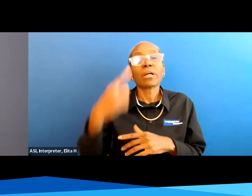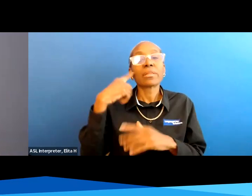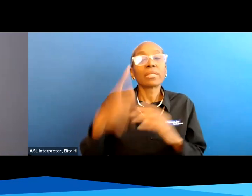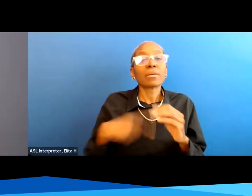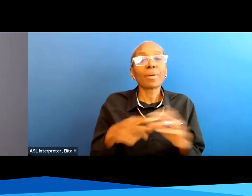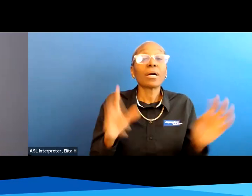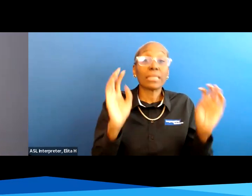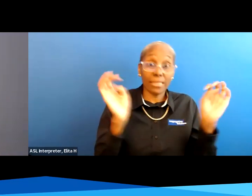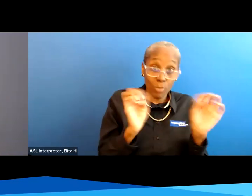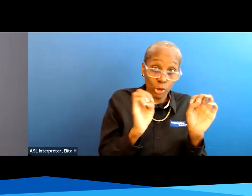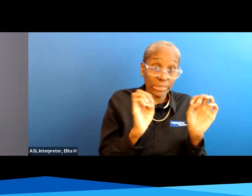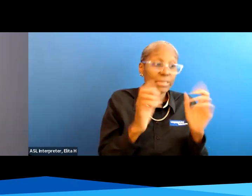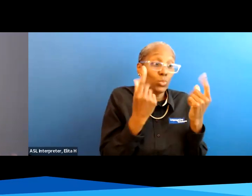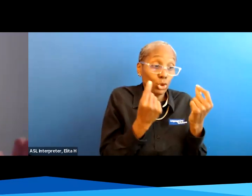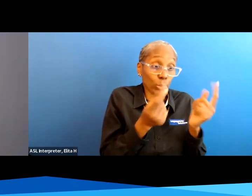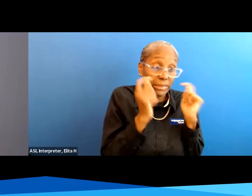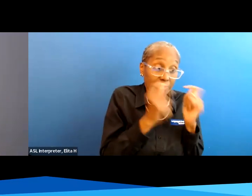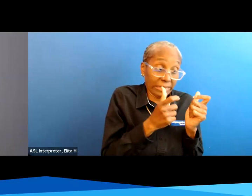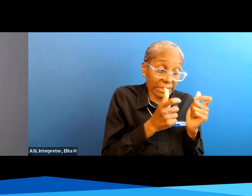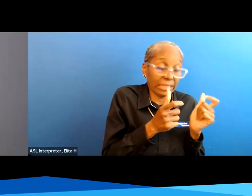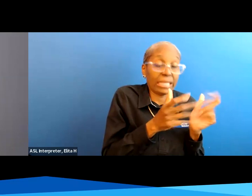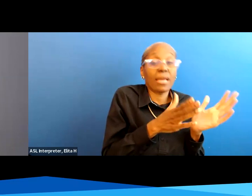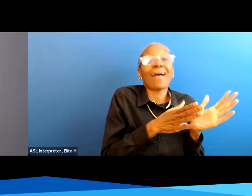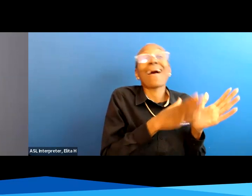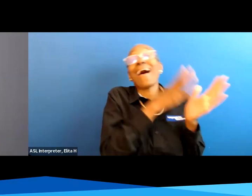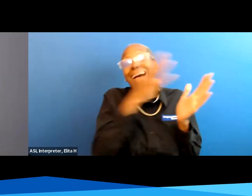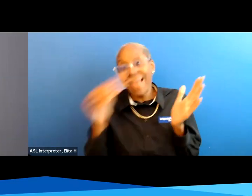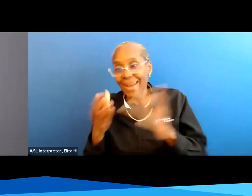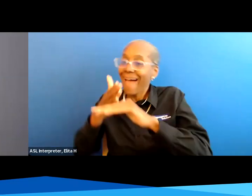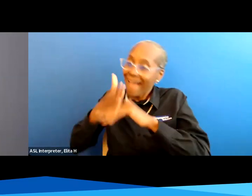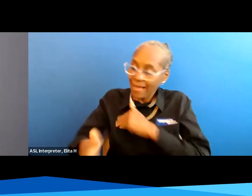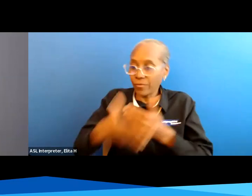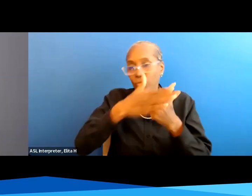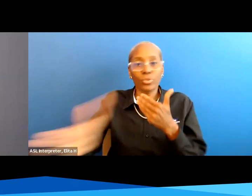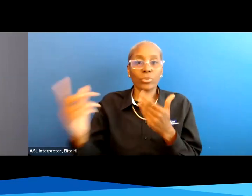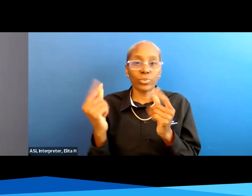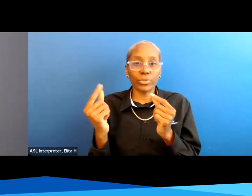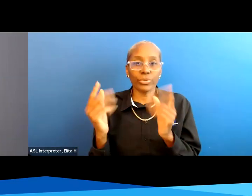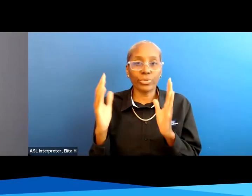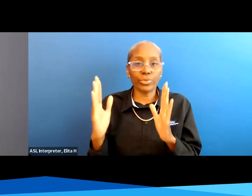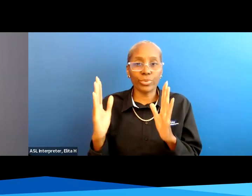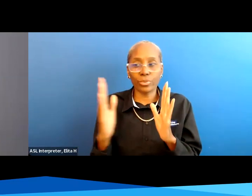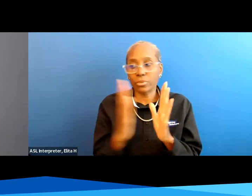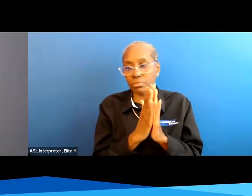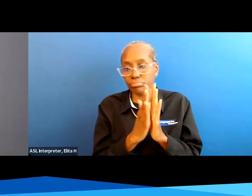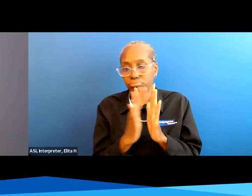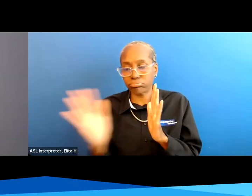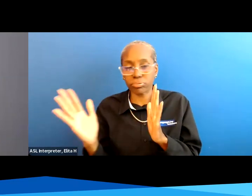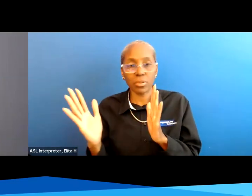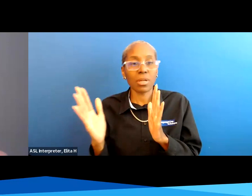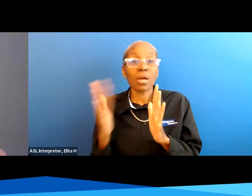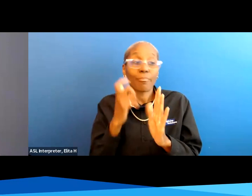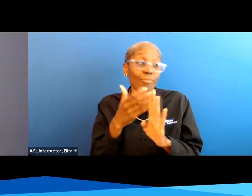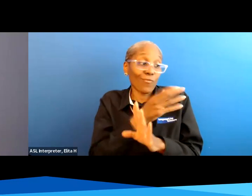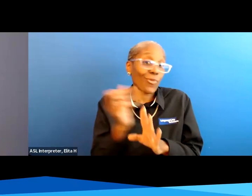emergency and what you need to do and think about what you're going to have to do in the bigger picture of things as well because that's